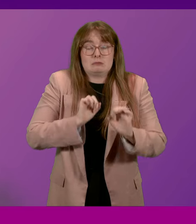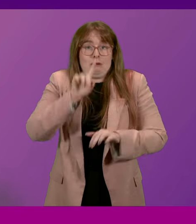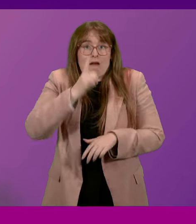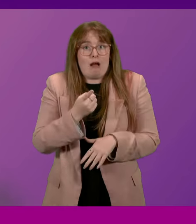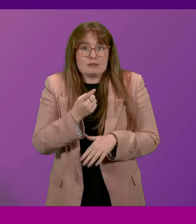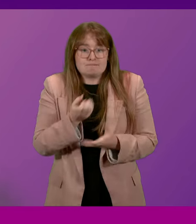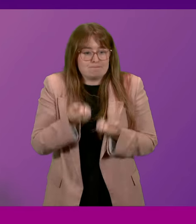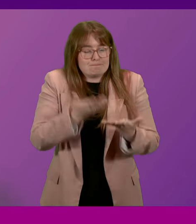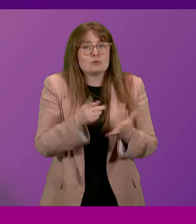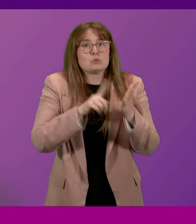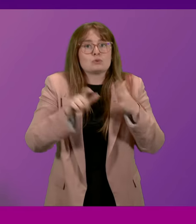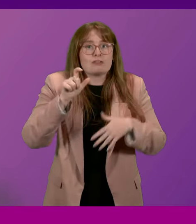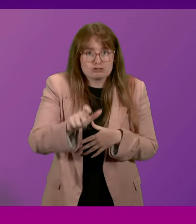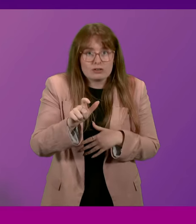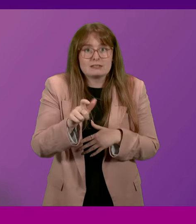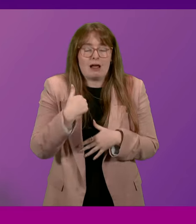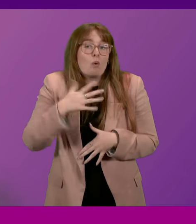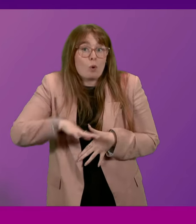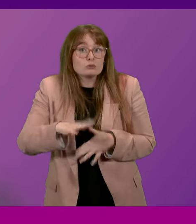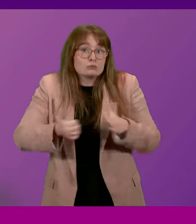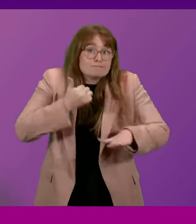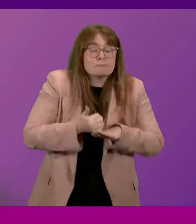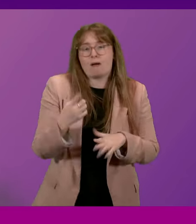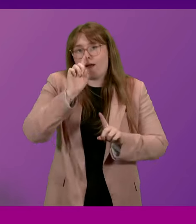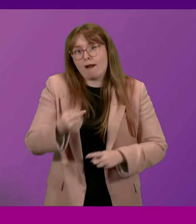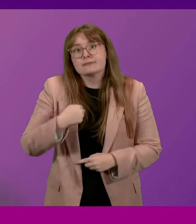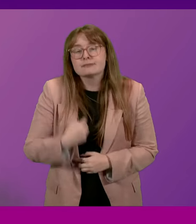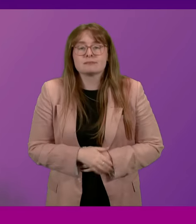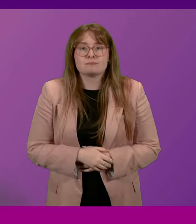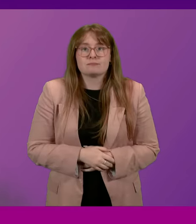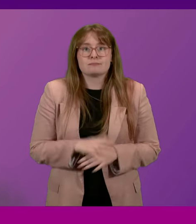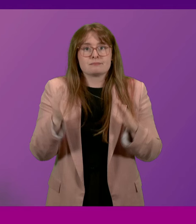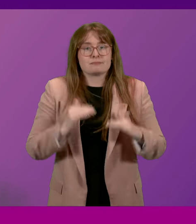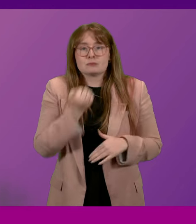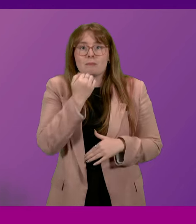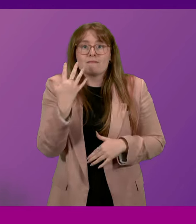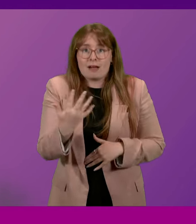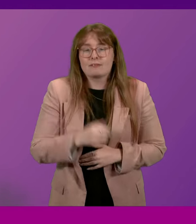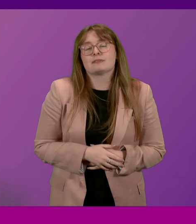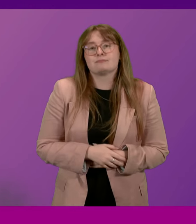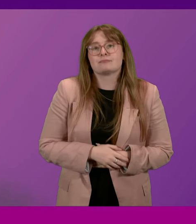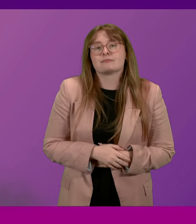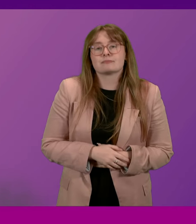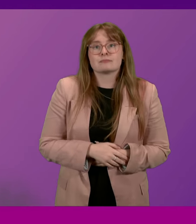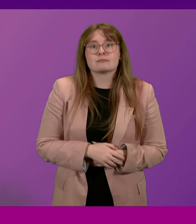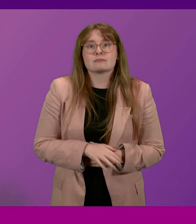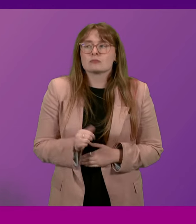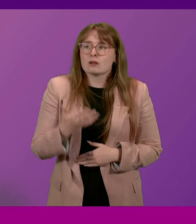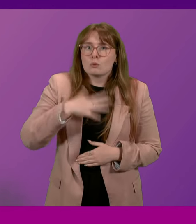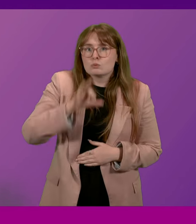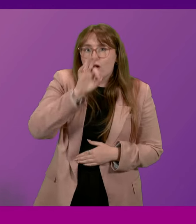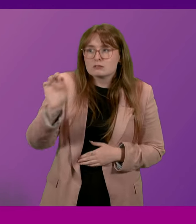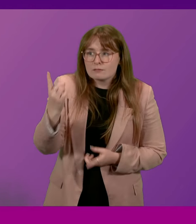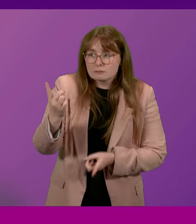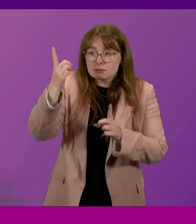universal benefit much as I would like to do so. Question number five, Pam Gossel. Thank you, President of the Officers. To ask the First